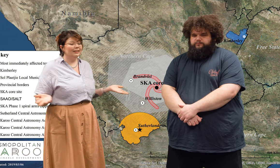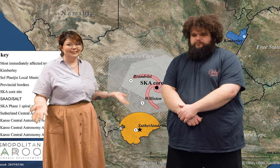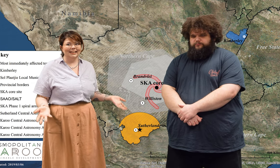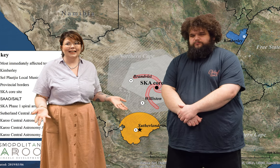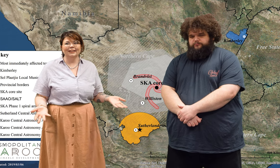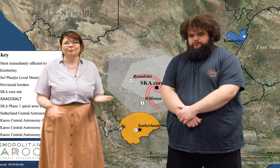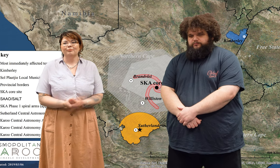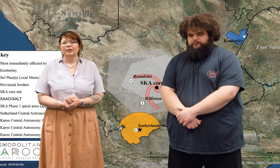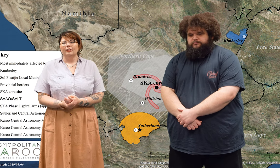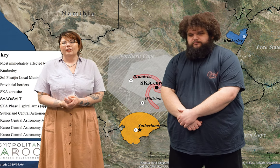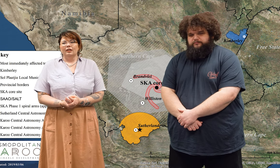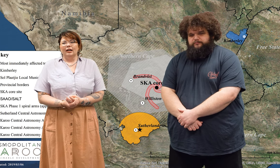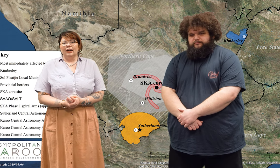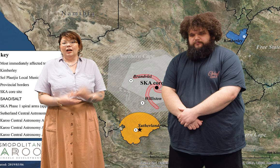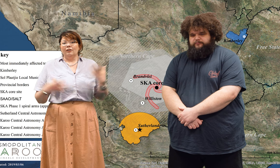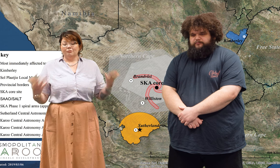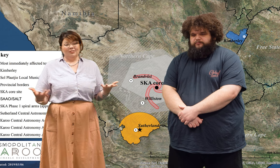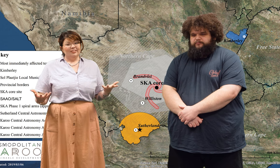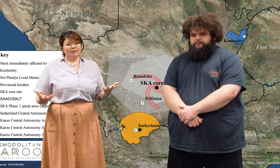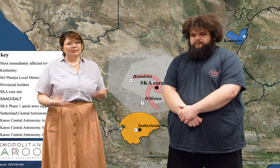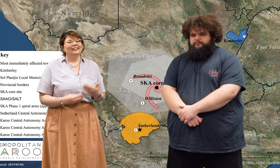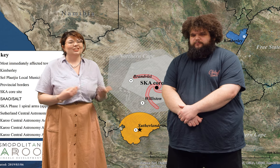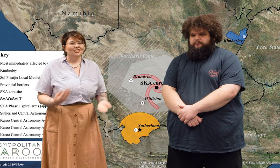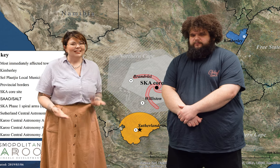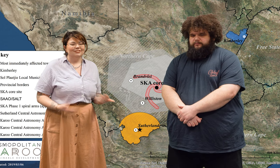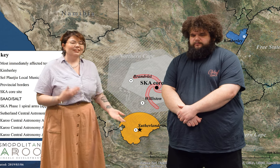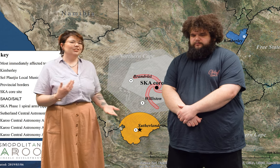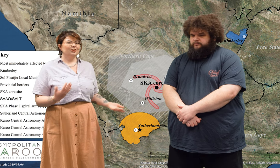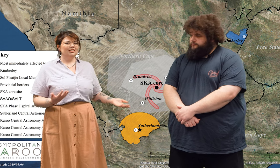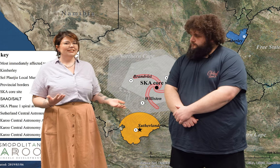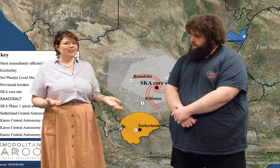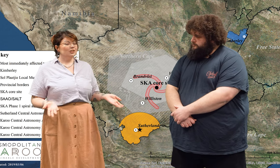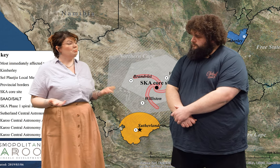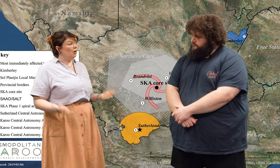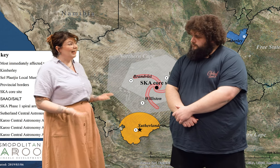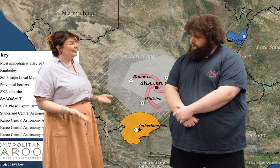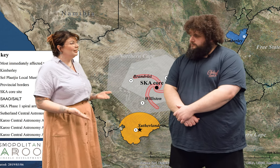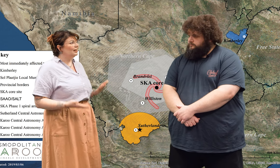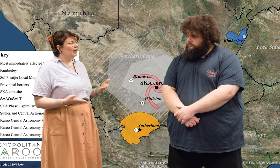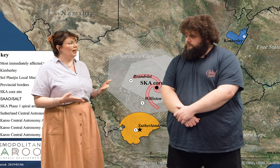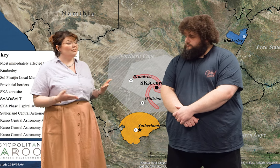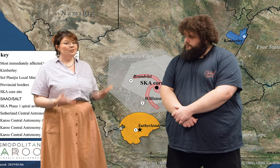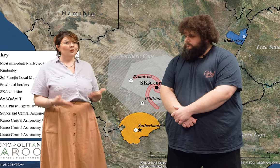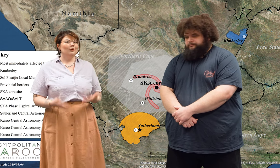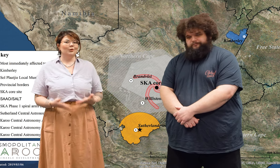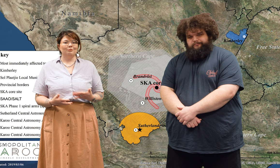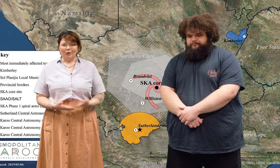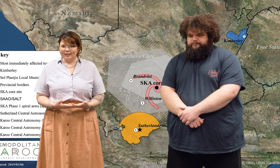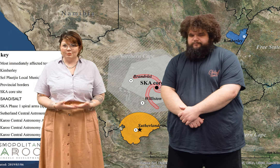the SKA. Further, extractive industries such as mining are no longer viable